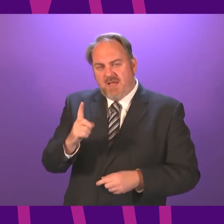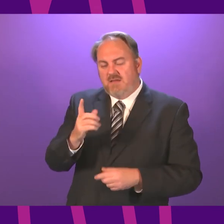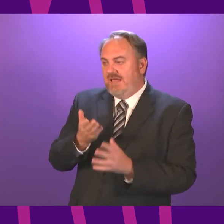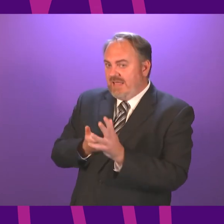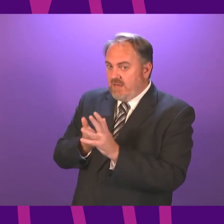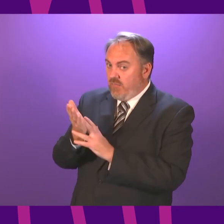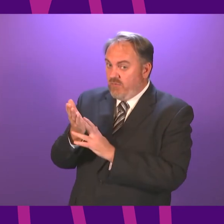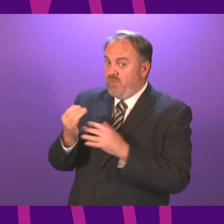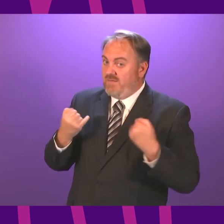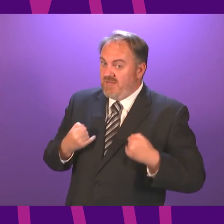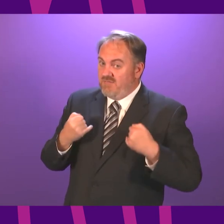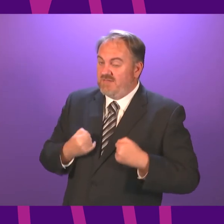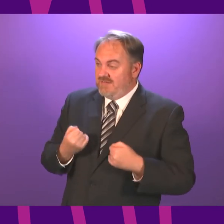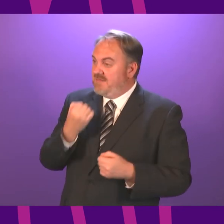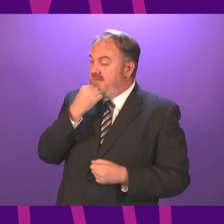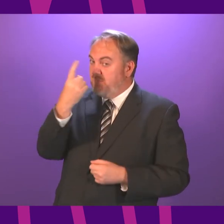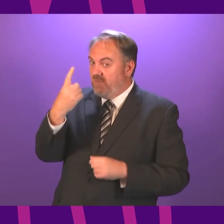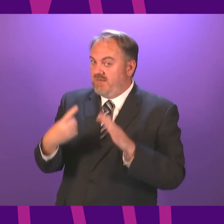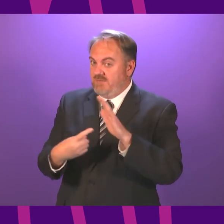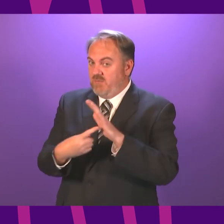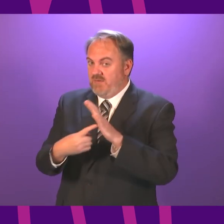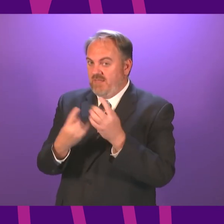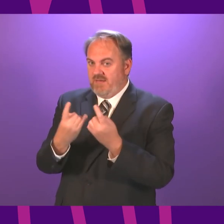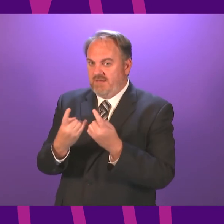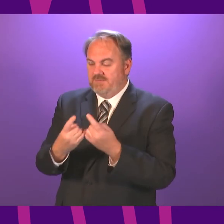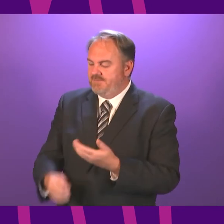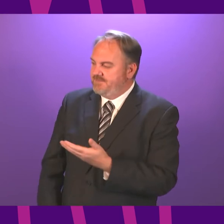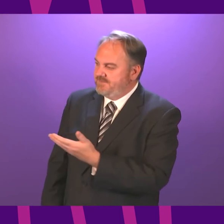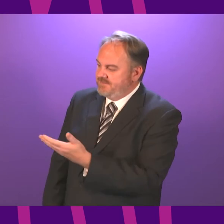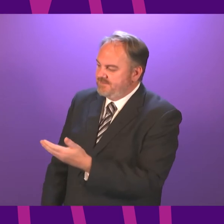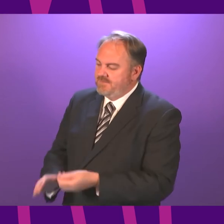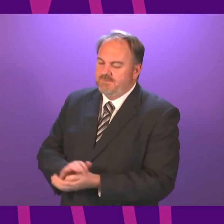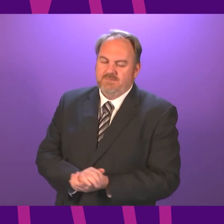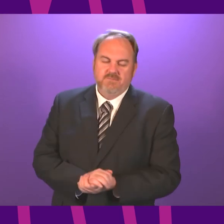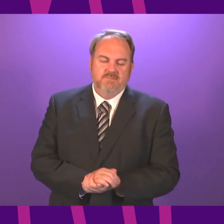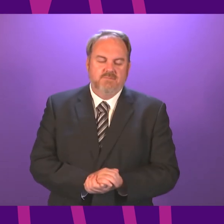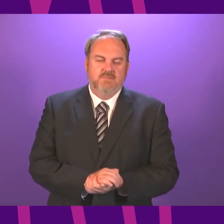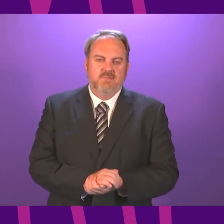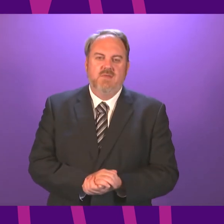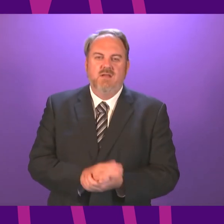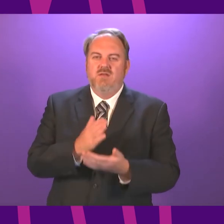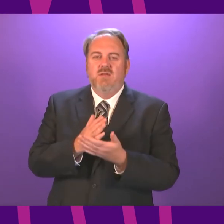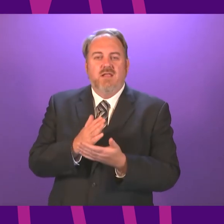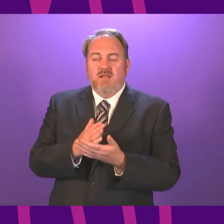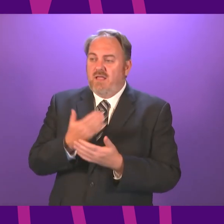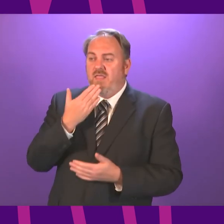important. I call Kenneth Gibson to be followed by Liz Smith. Thank you, presiding officer. I welcome the First Minister's statement.